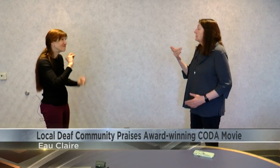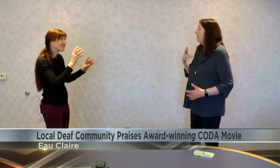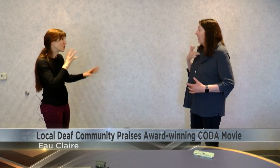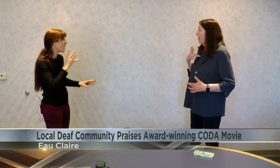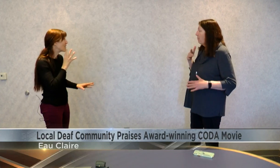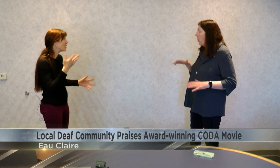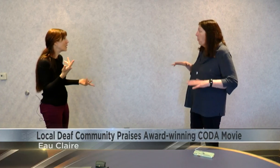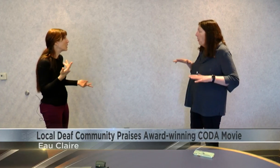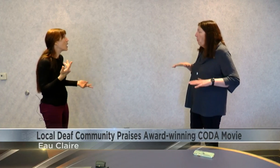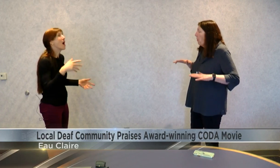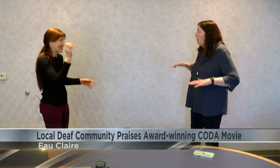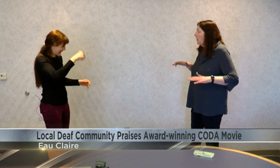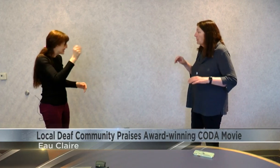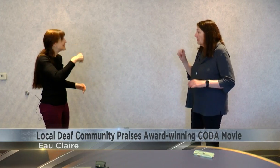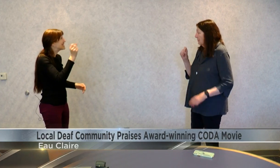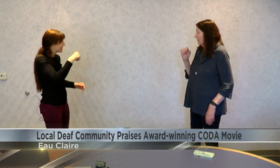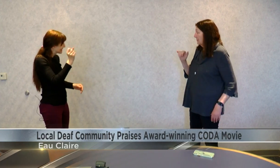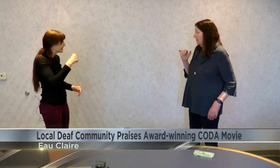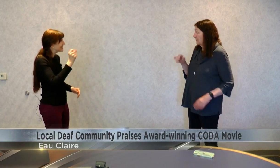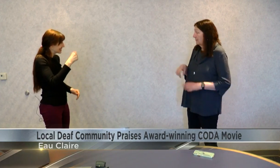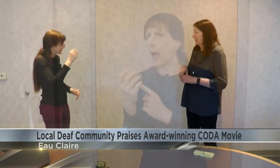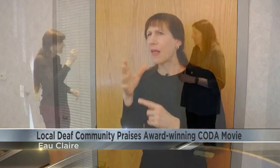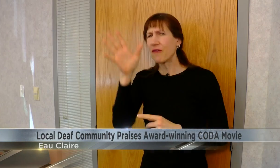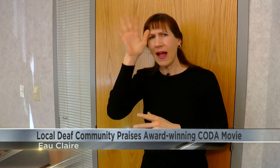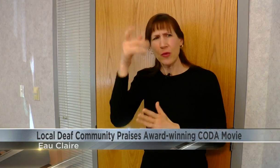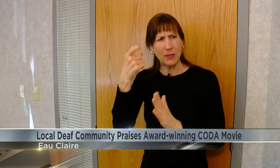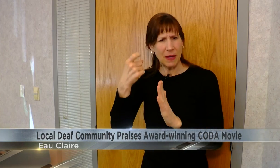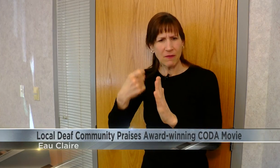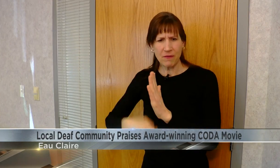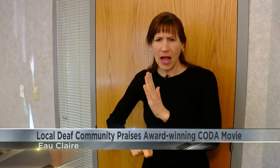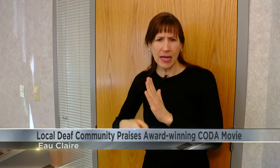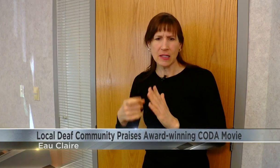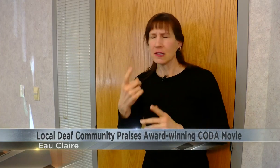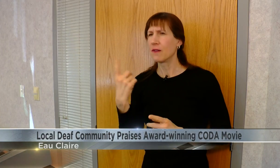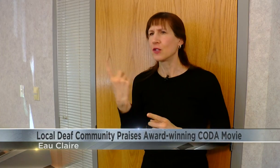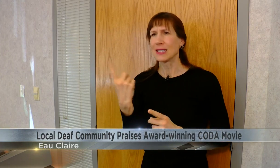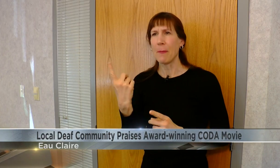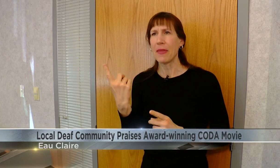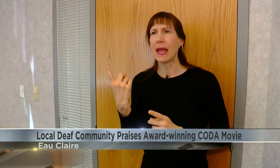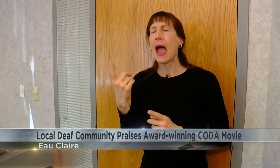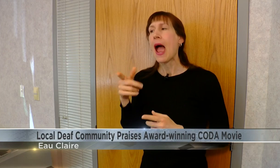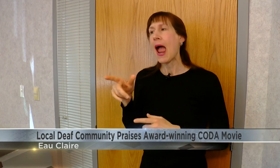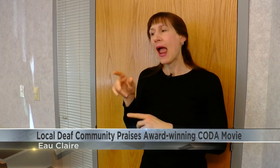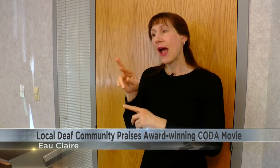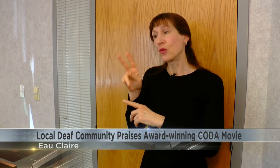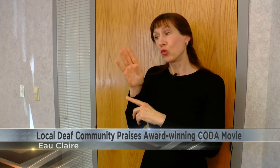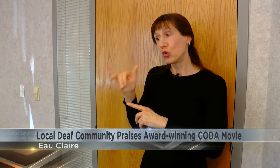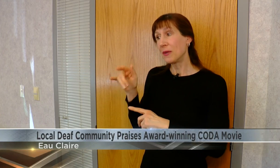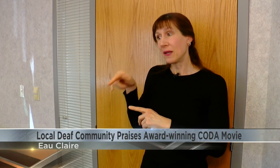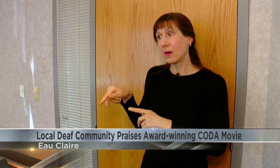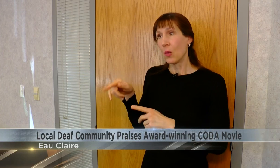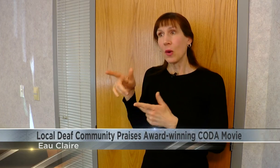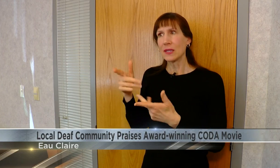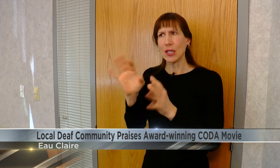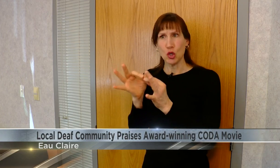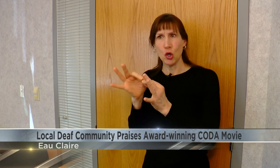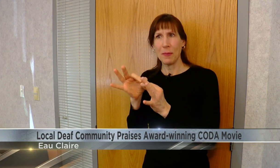film, she says it's not without its flaws. The father was being fined for something, and Ruby was interpreting